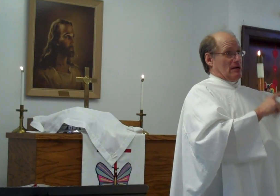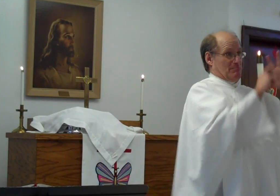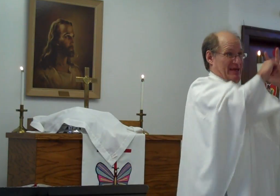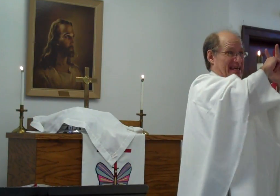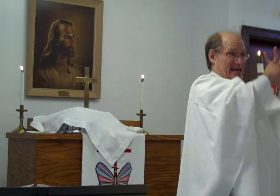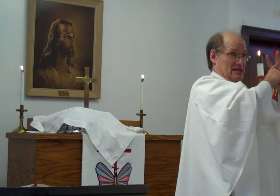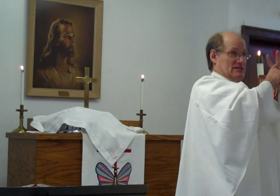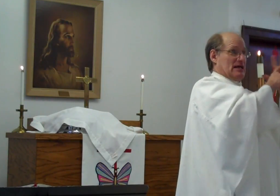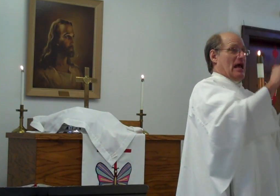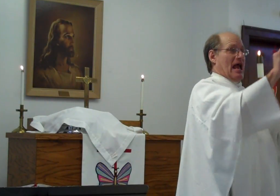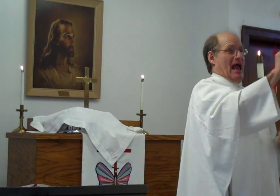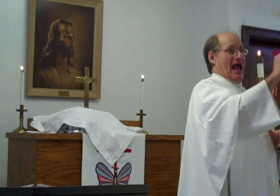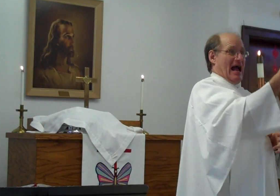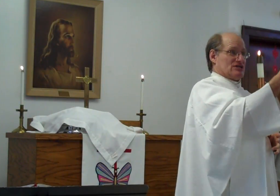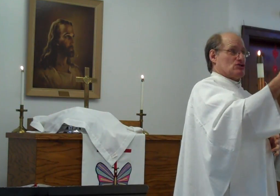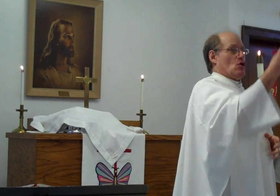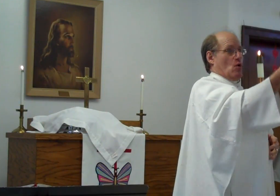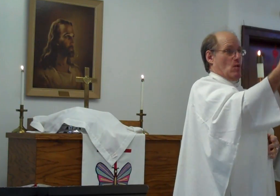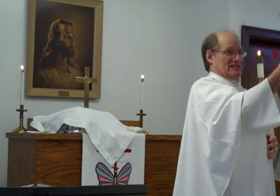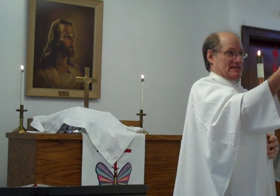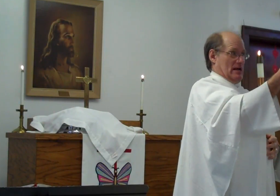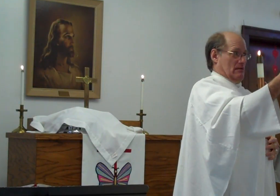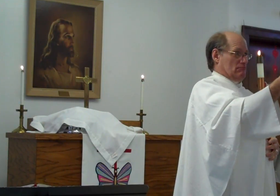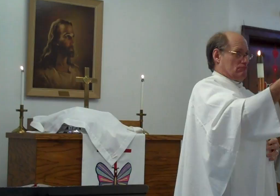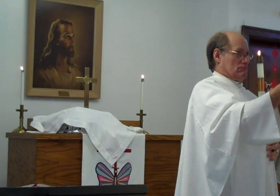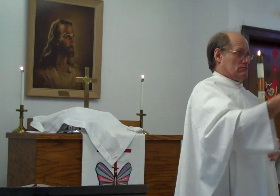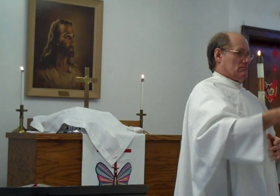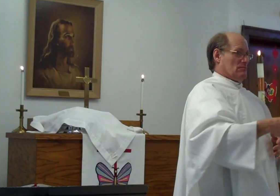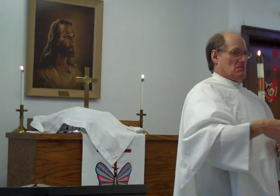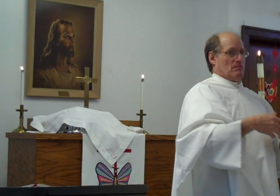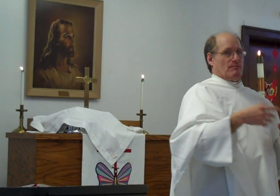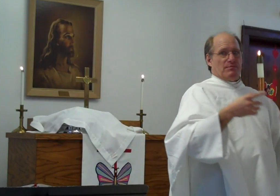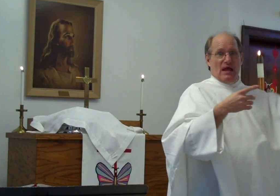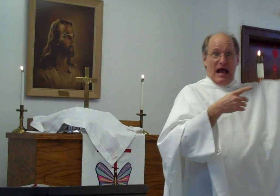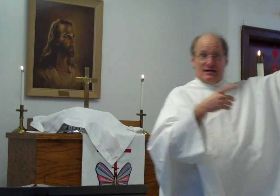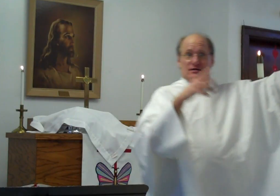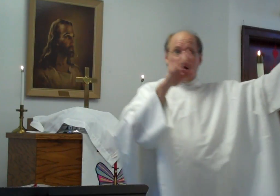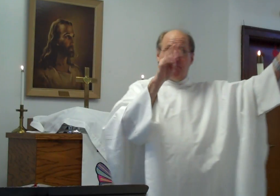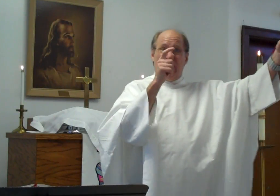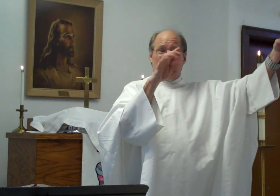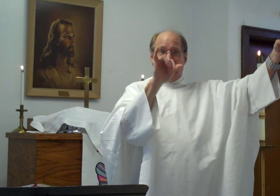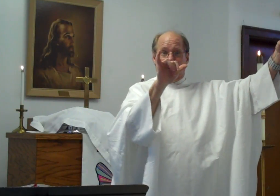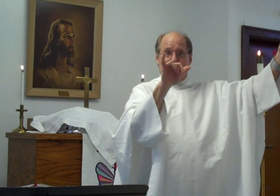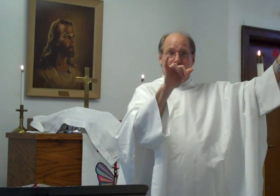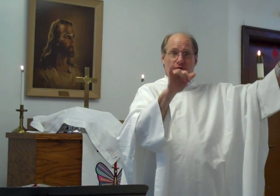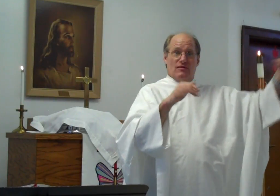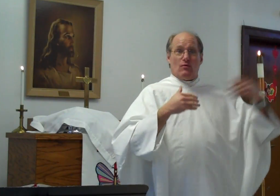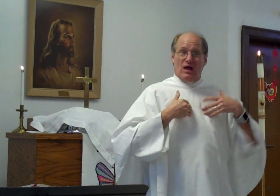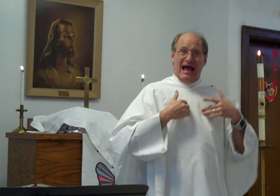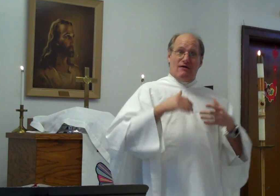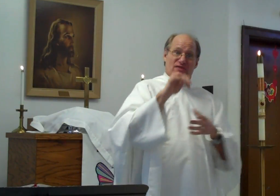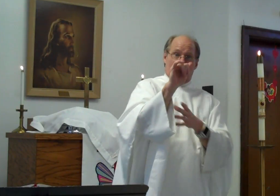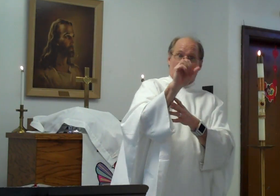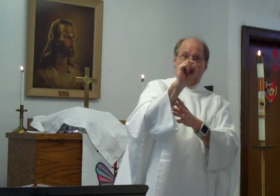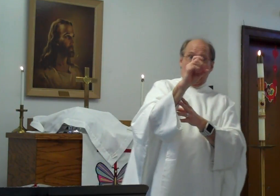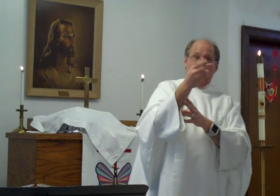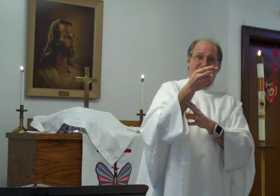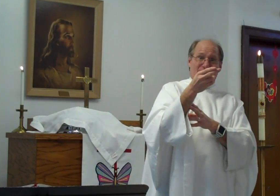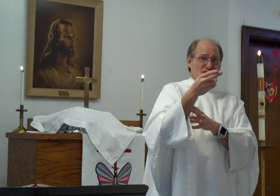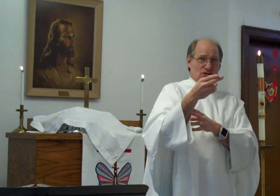begins Ash Wednesday. At Bethany, they will have the ash,